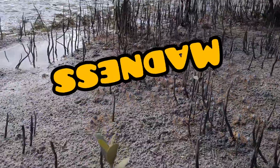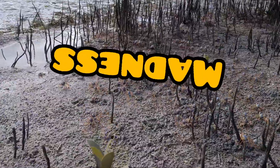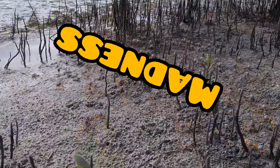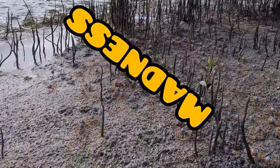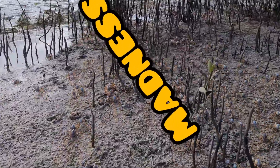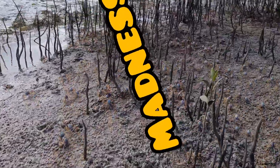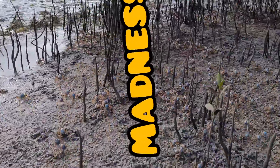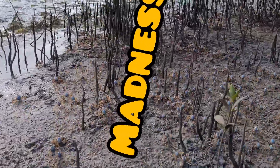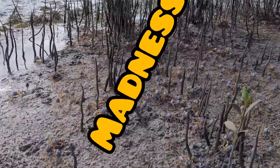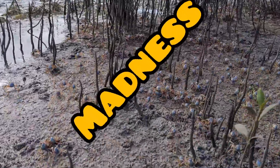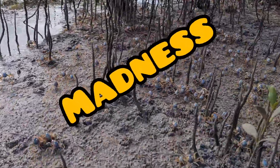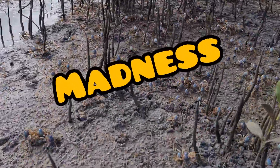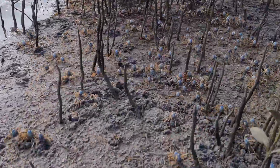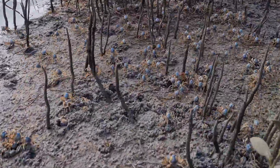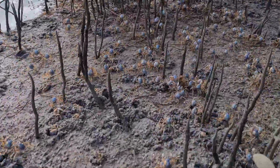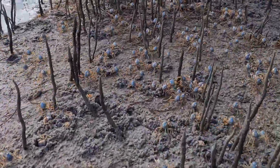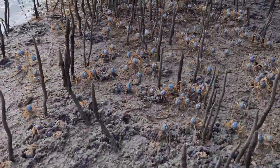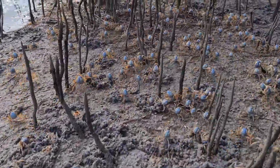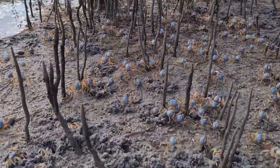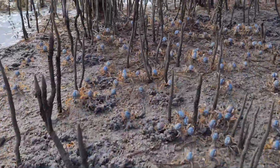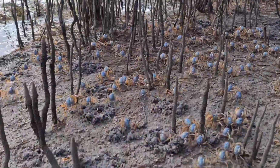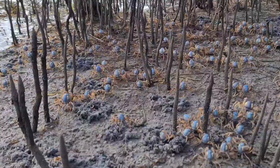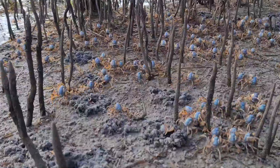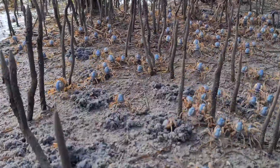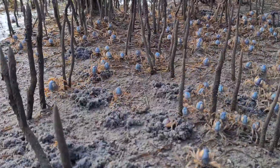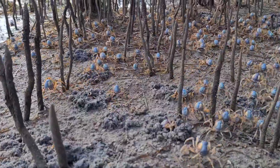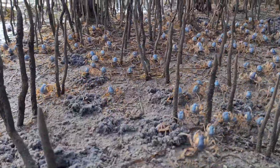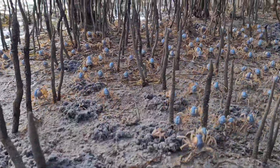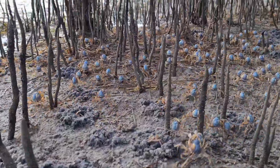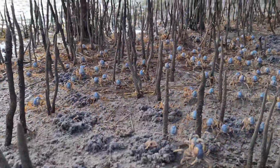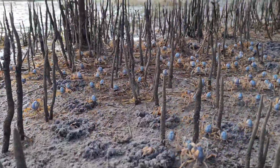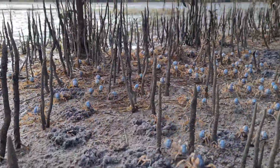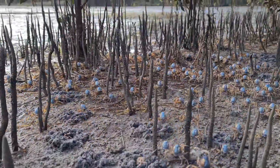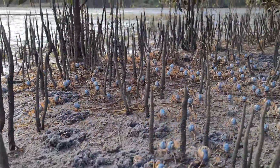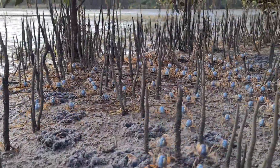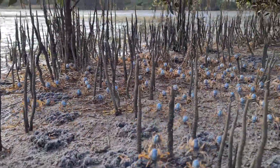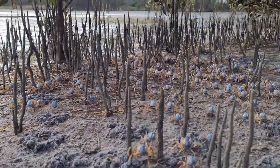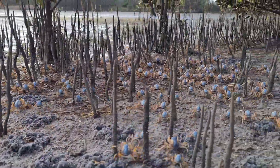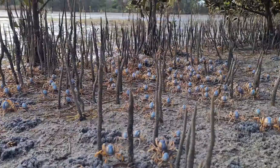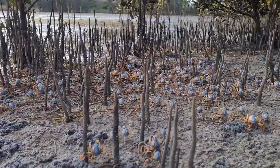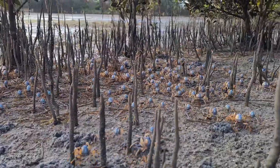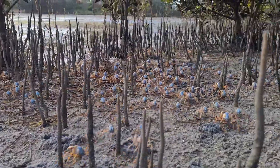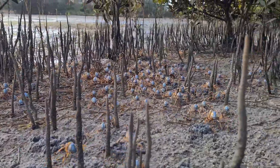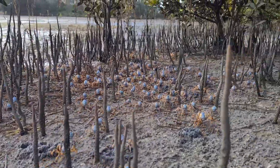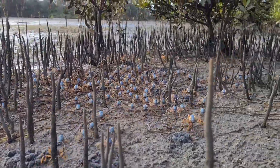We'll see you next on All Aussie Madness.